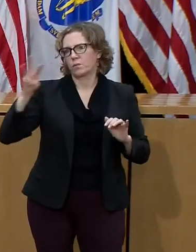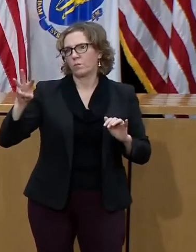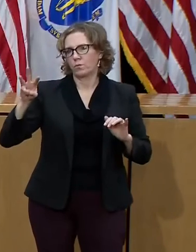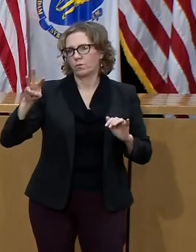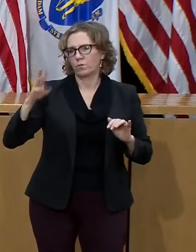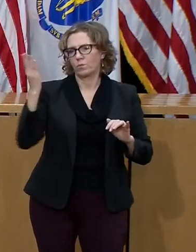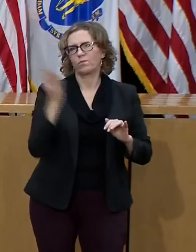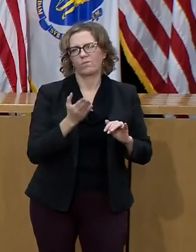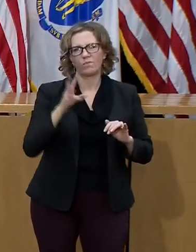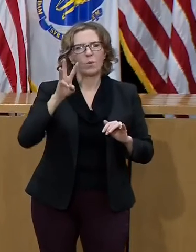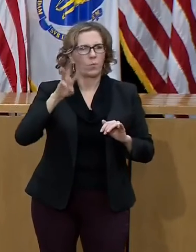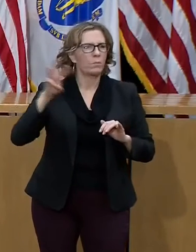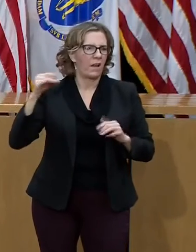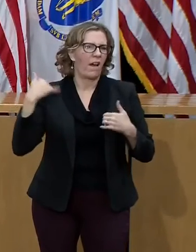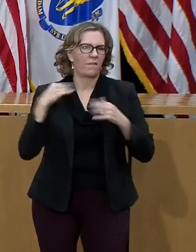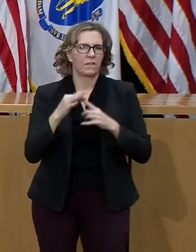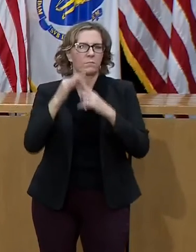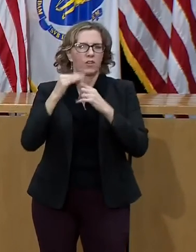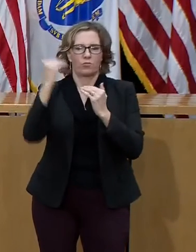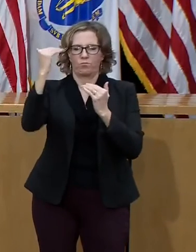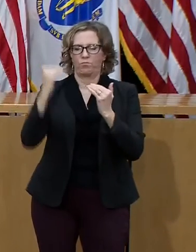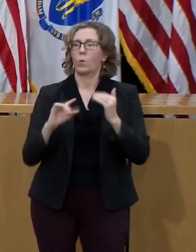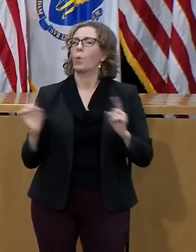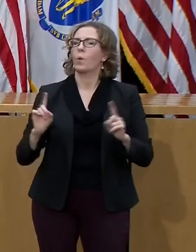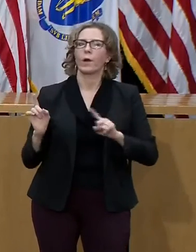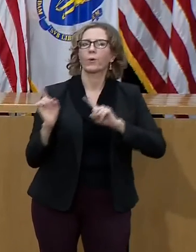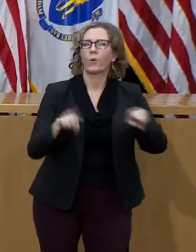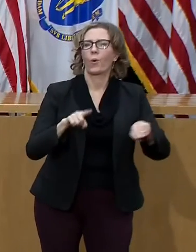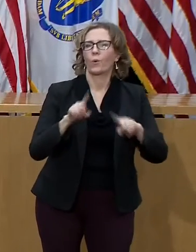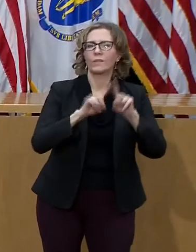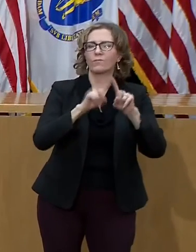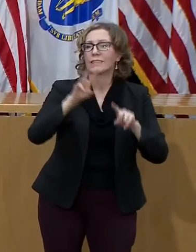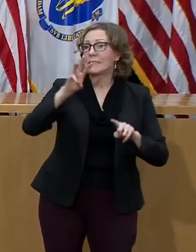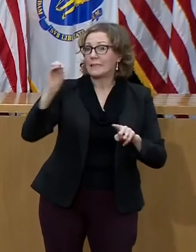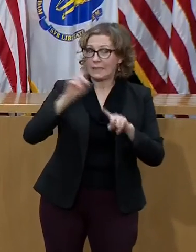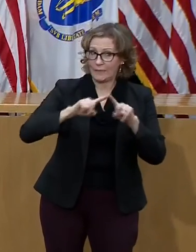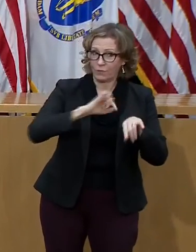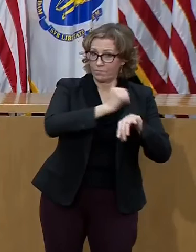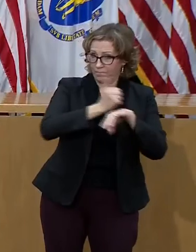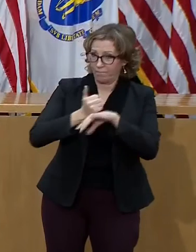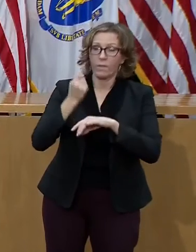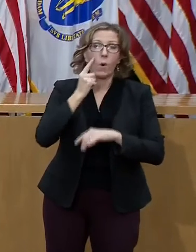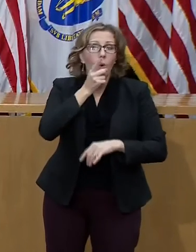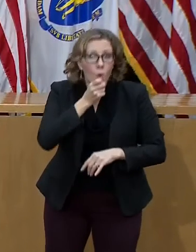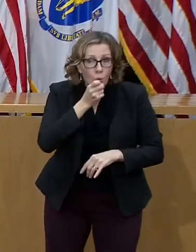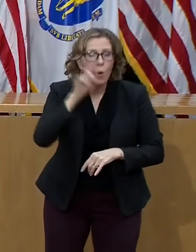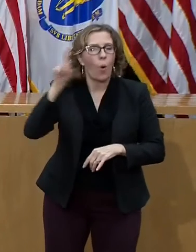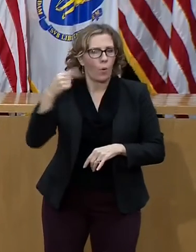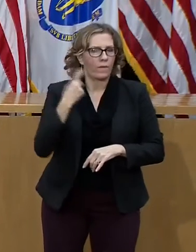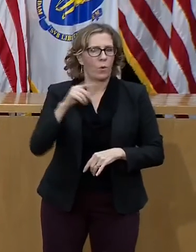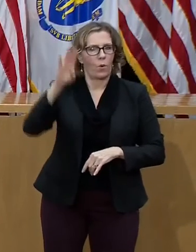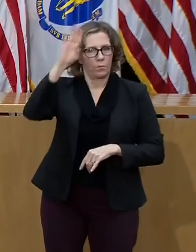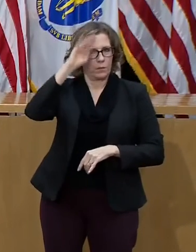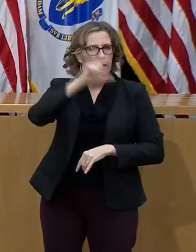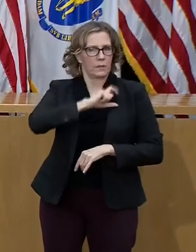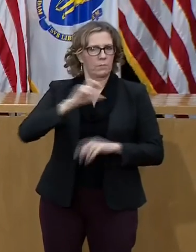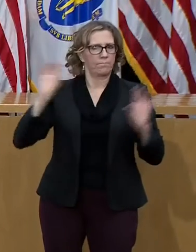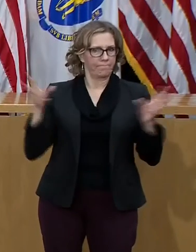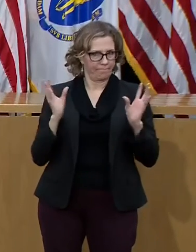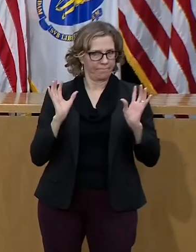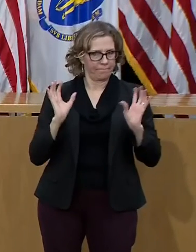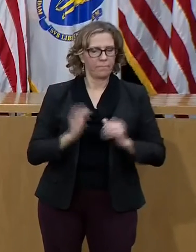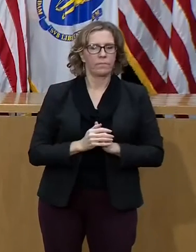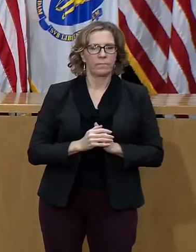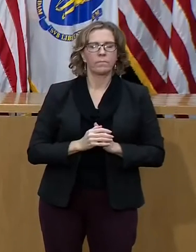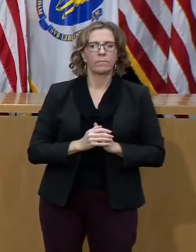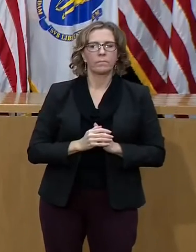list all these vaccination sites. It is dedicated to our first responders. The vaccination sites are appointment based and later this